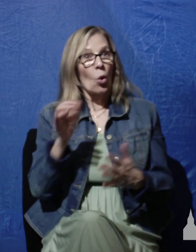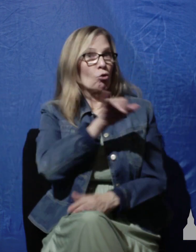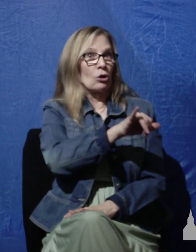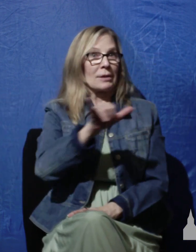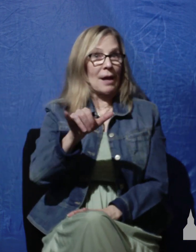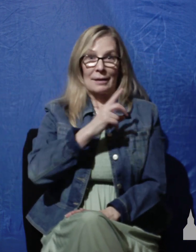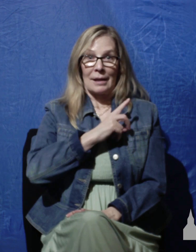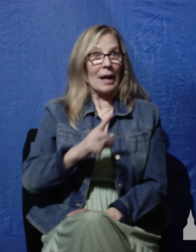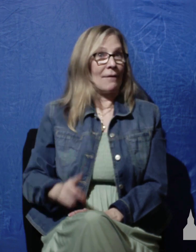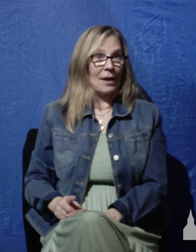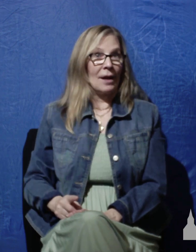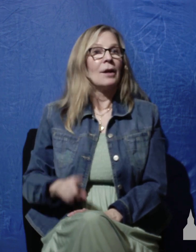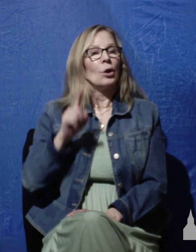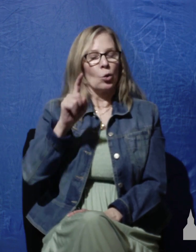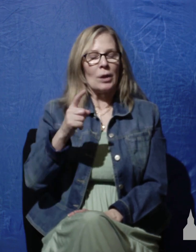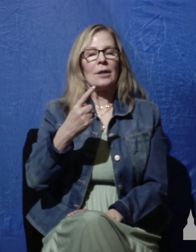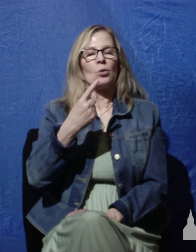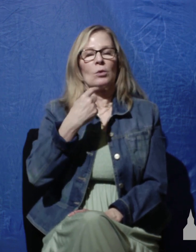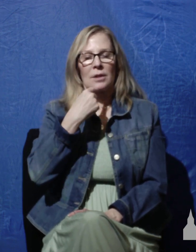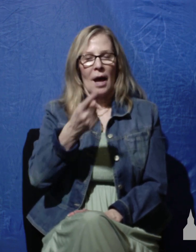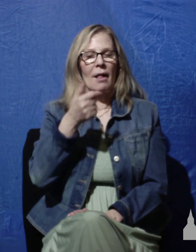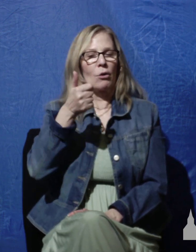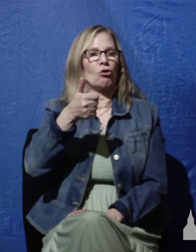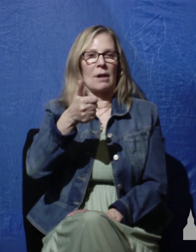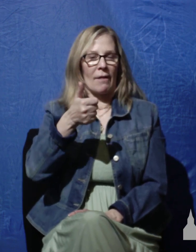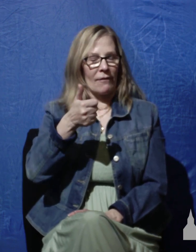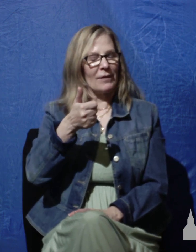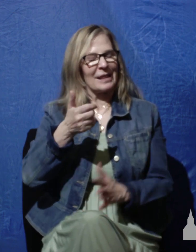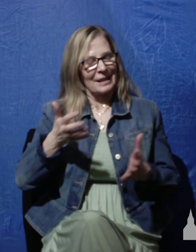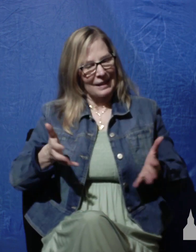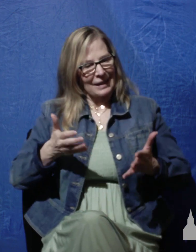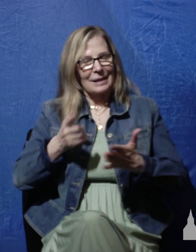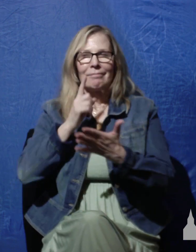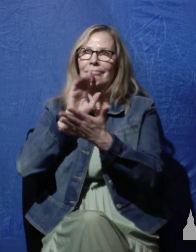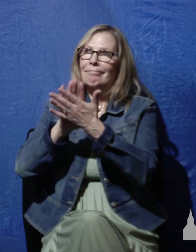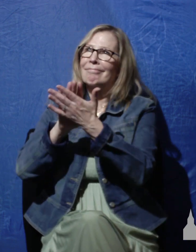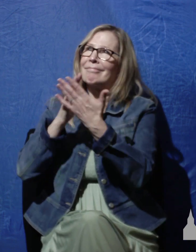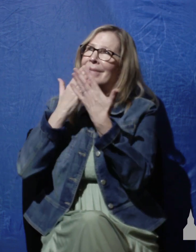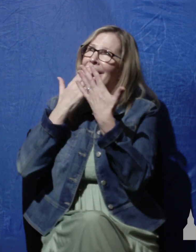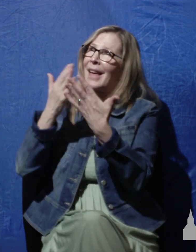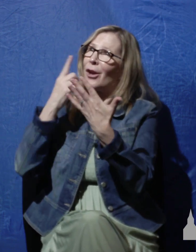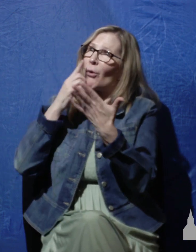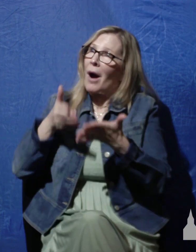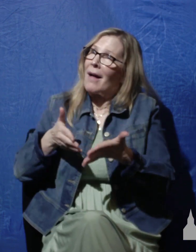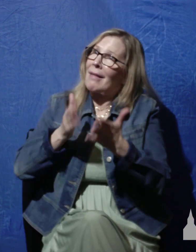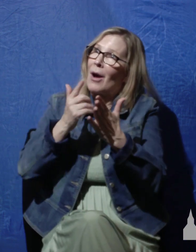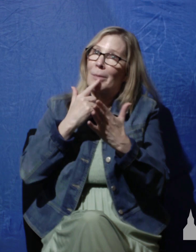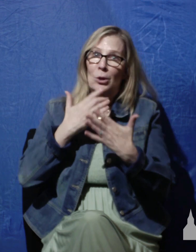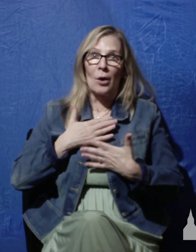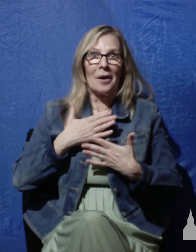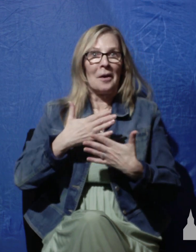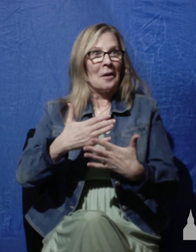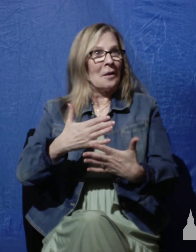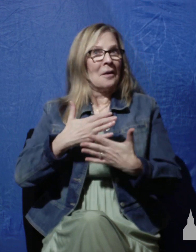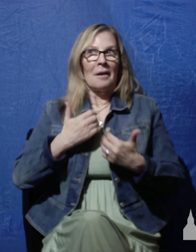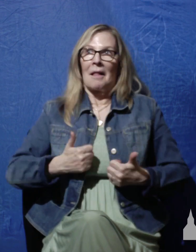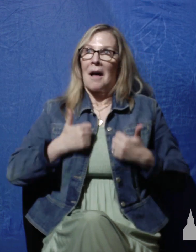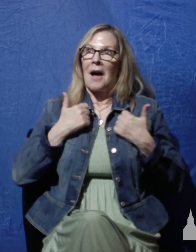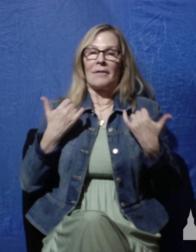you need to tell yourself to praise him for his compassion in letting you take another breath today and the last